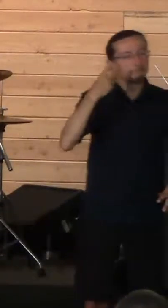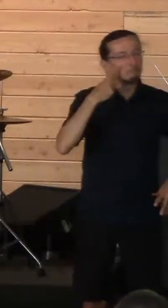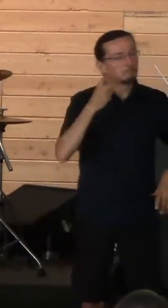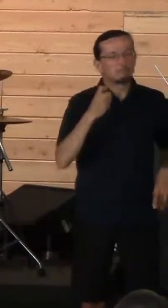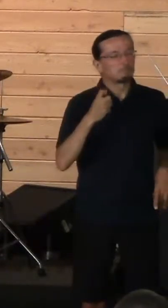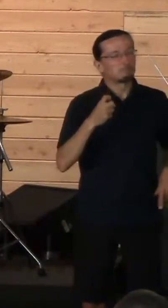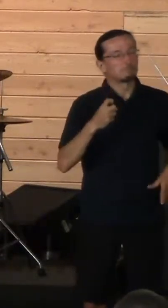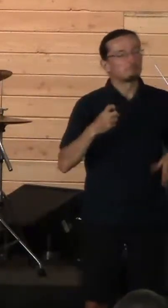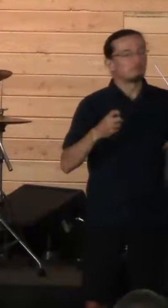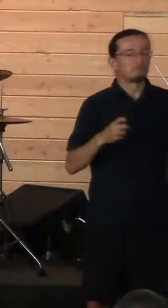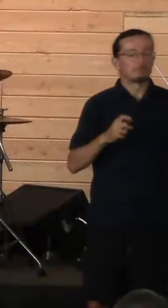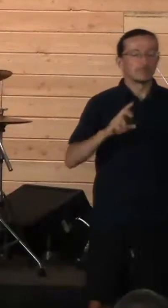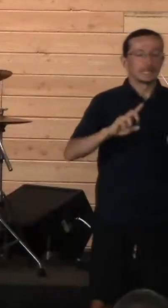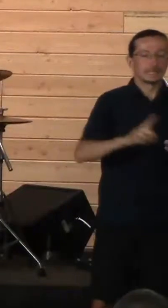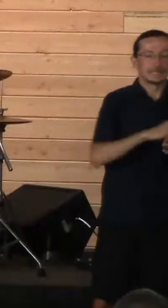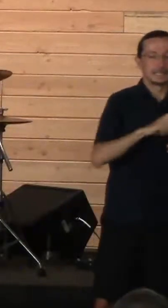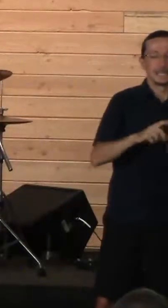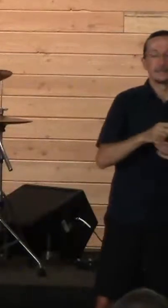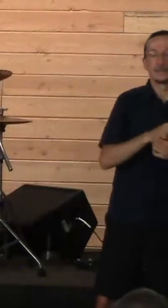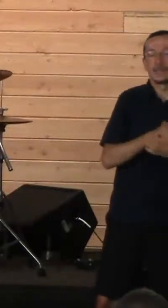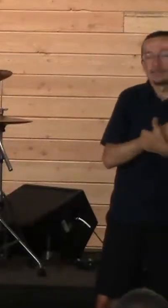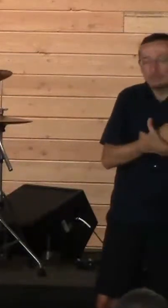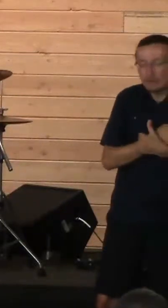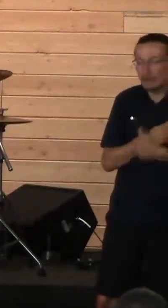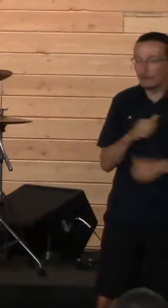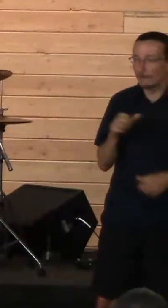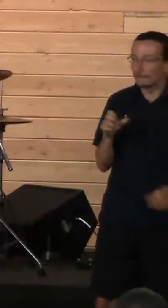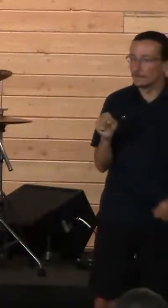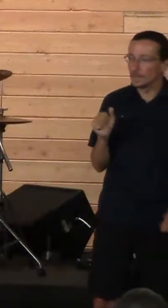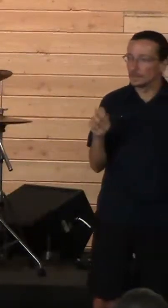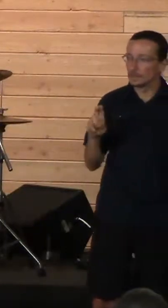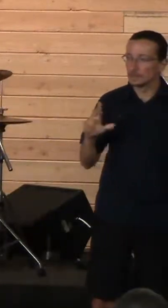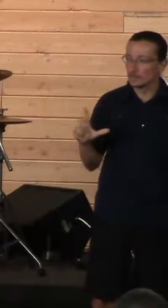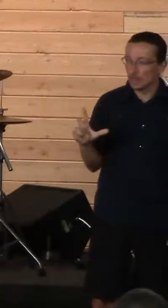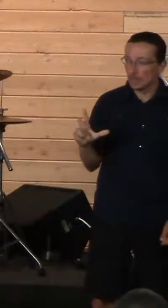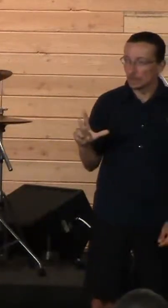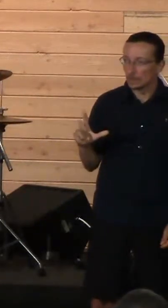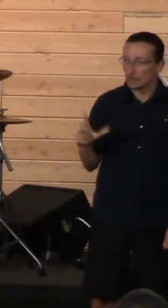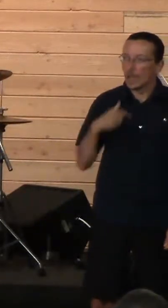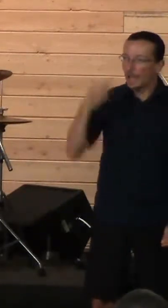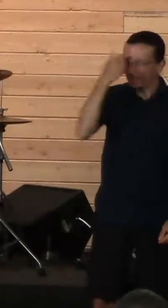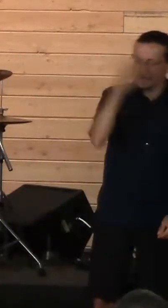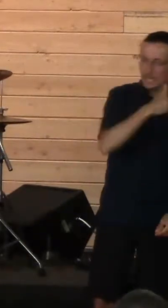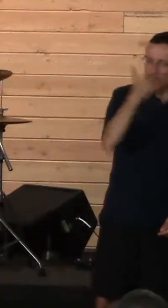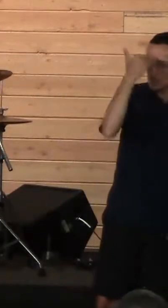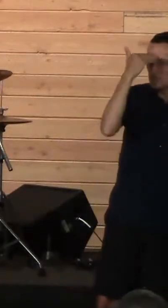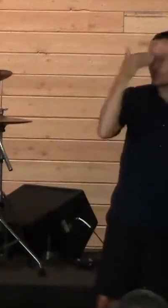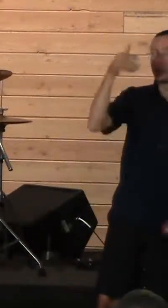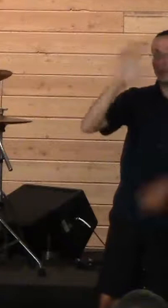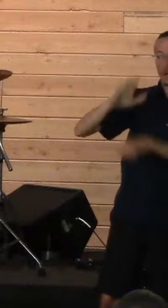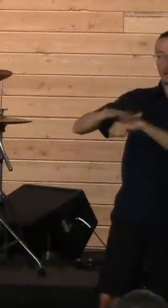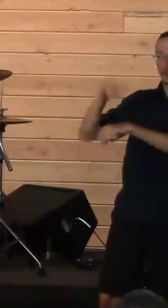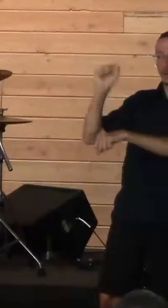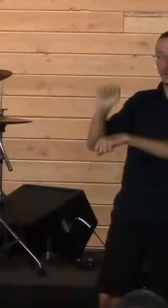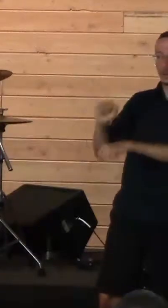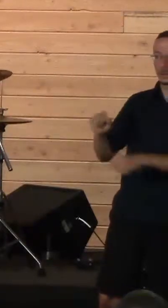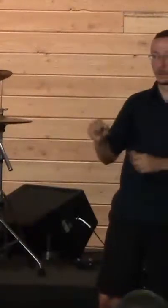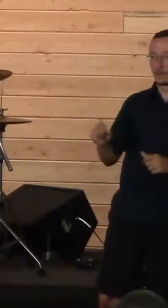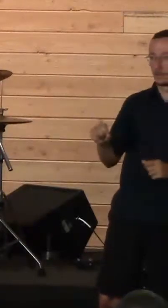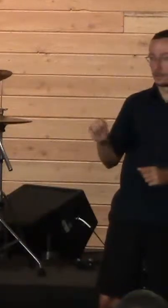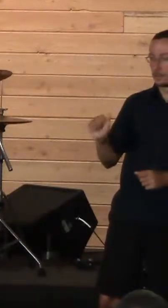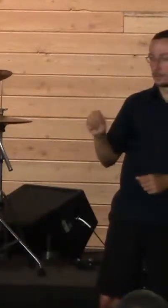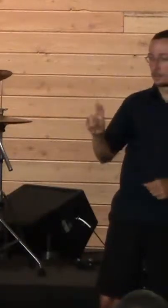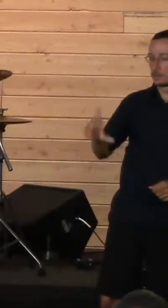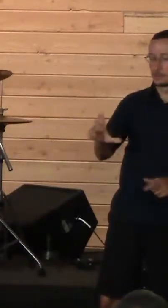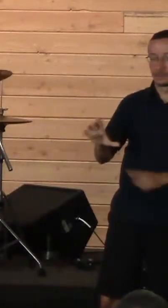I think he truly knew the calling that God had had on Saul's life. And he had spent significant